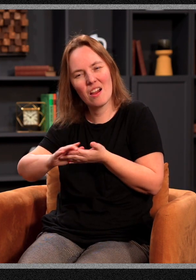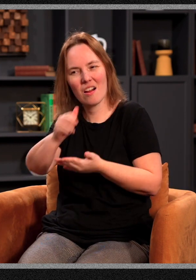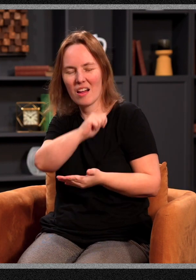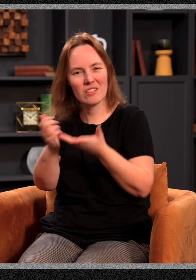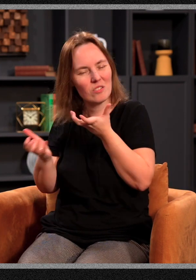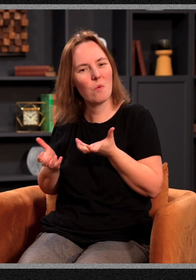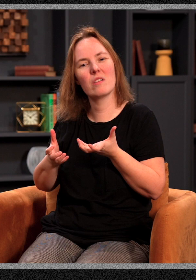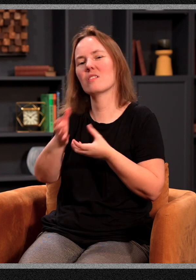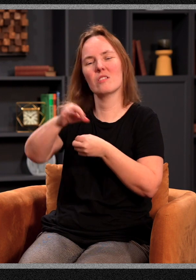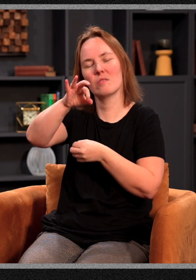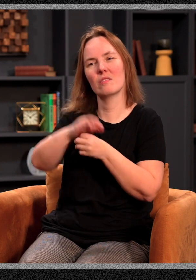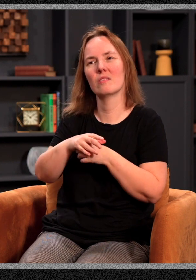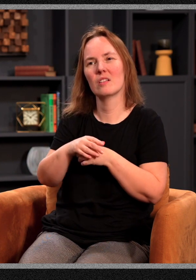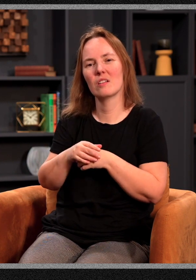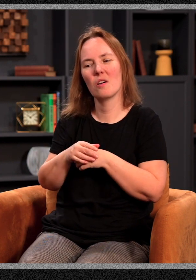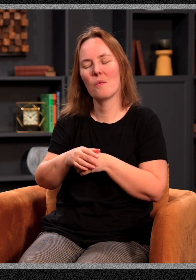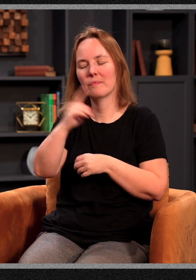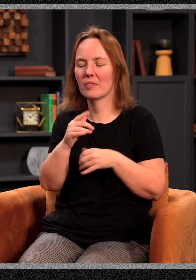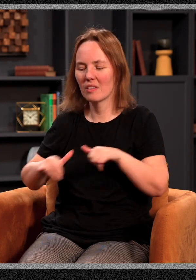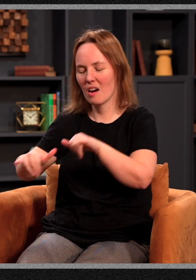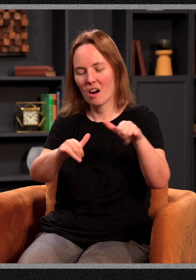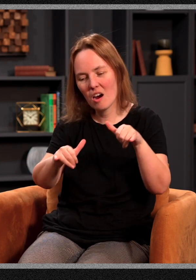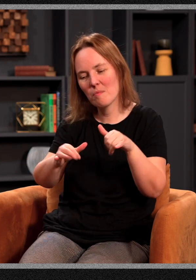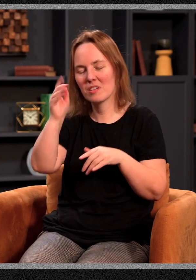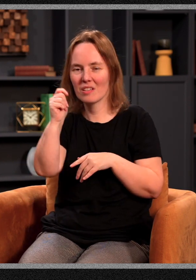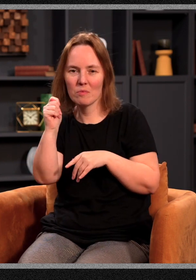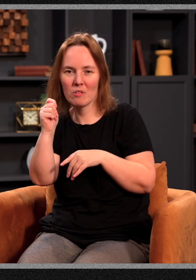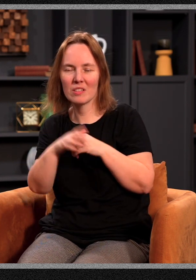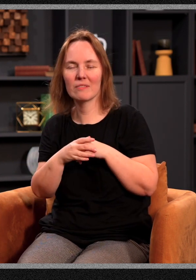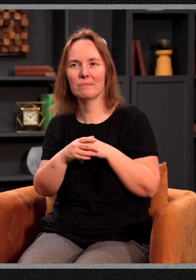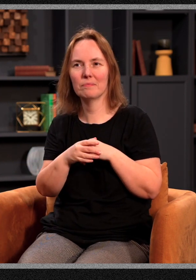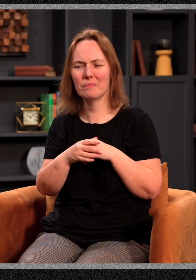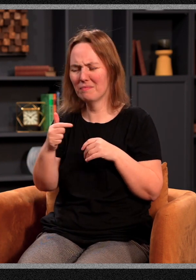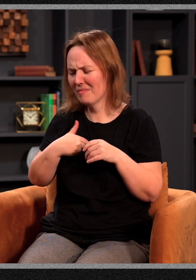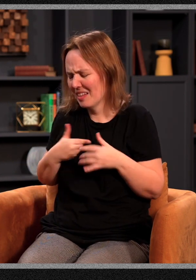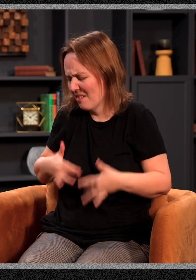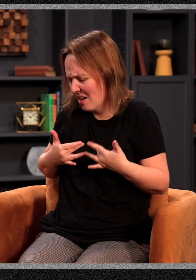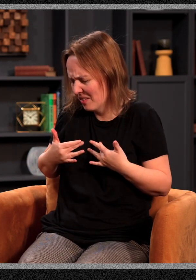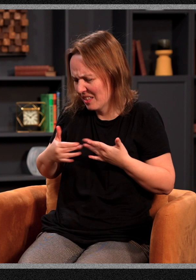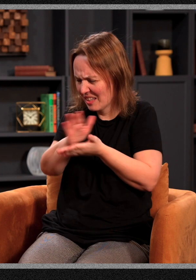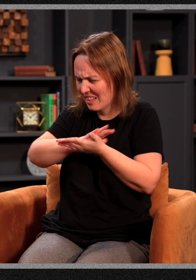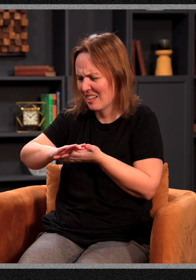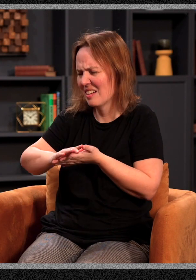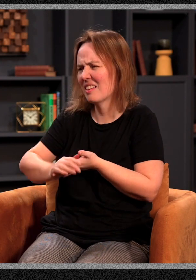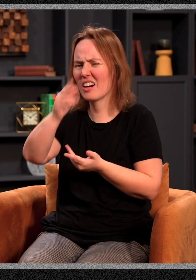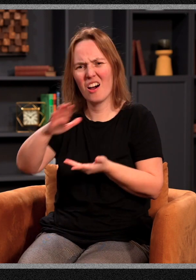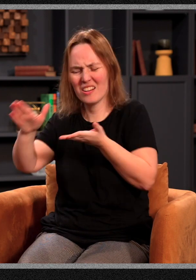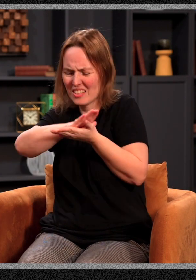talked to many different people during this time of fasting, one of the common testimonies is, I'm just feeling cleaner. I'm just feeling like God is just cleansing